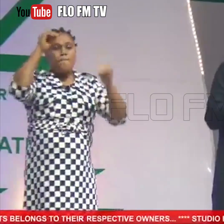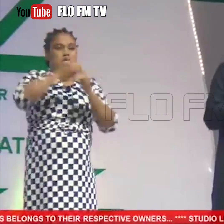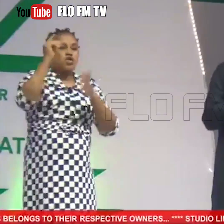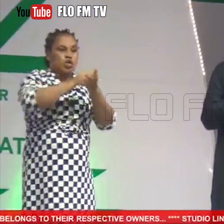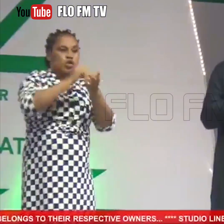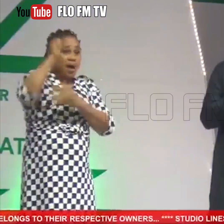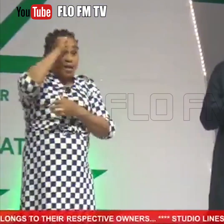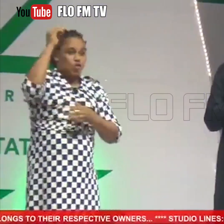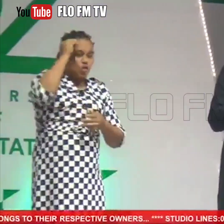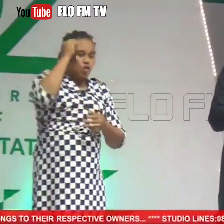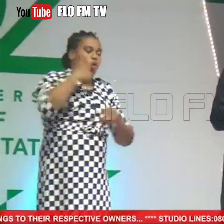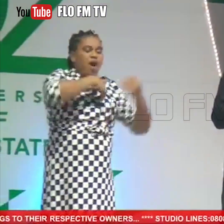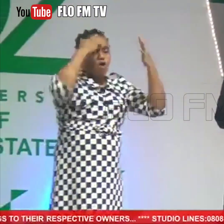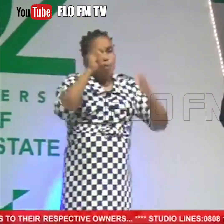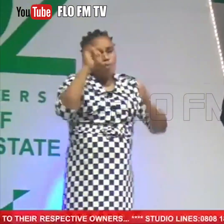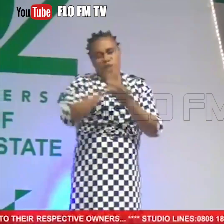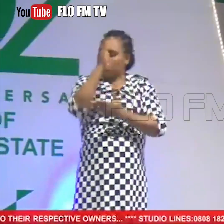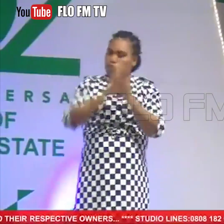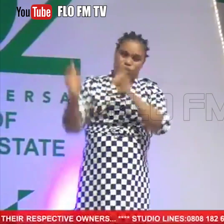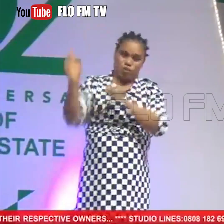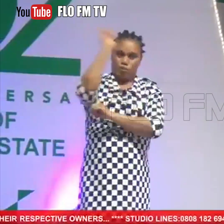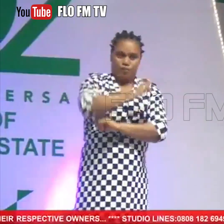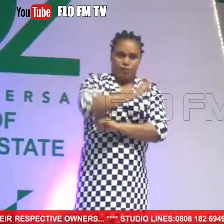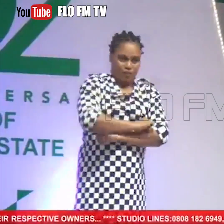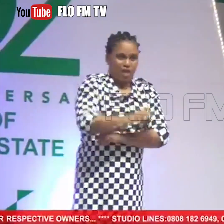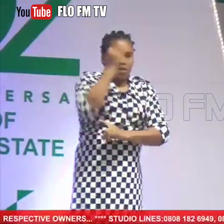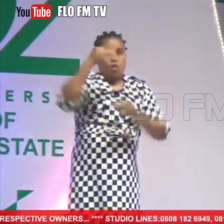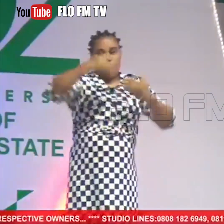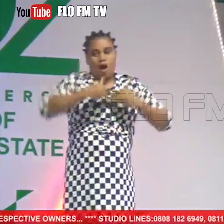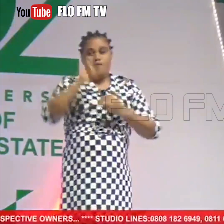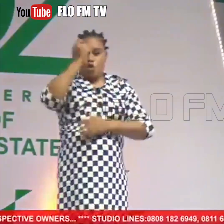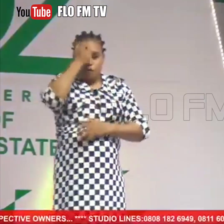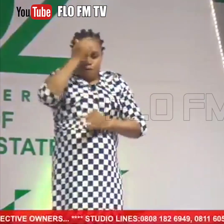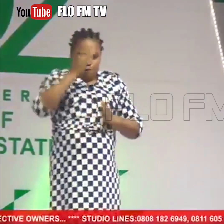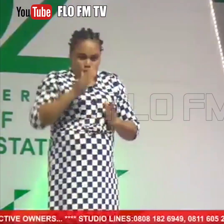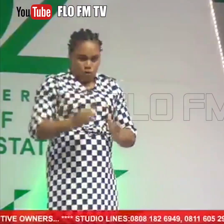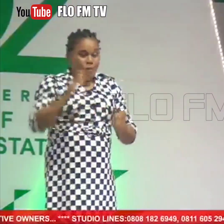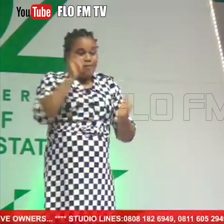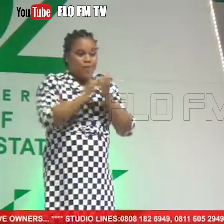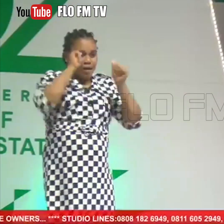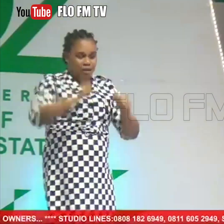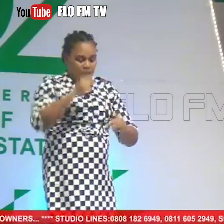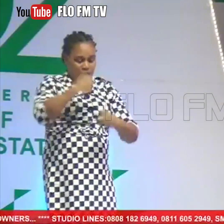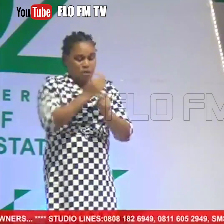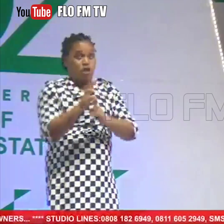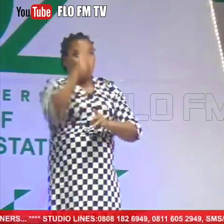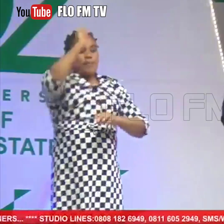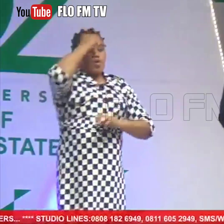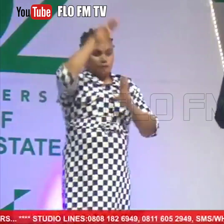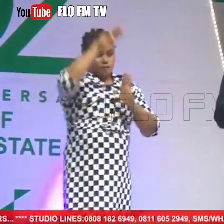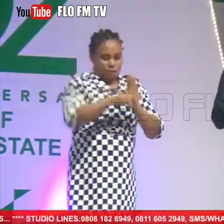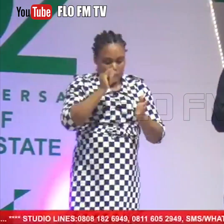Oti, who have hoped that someday they will have a governor that can set up a government